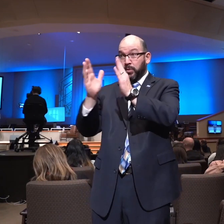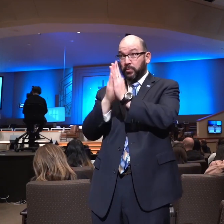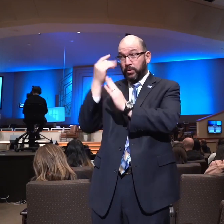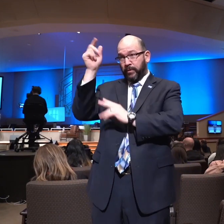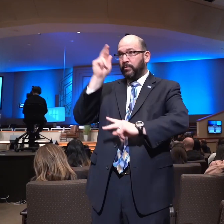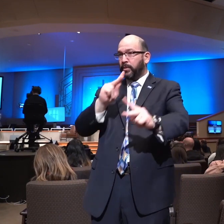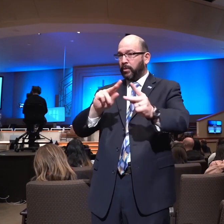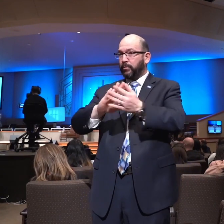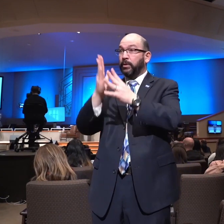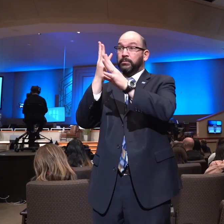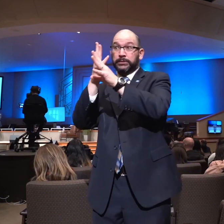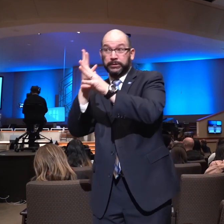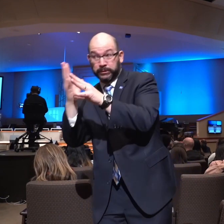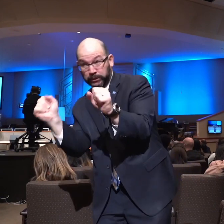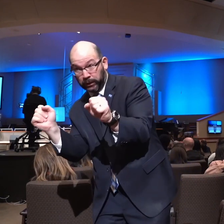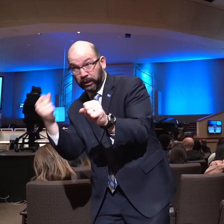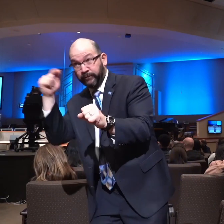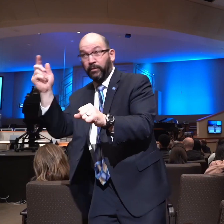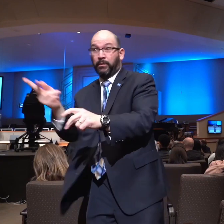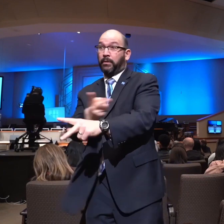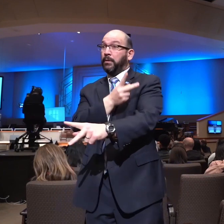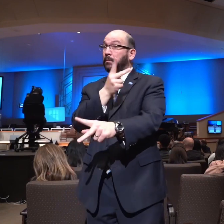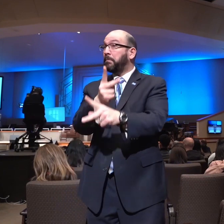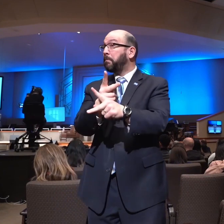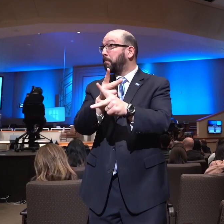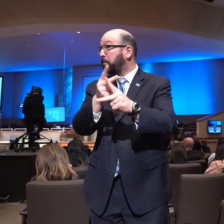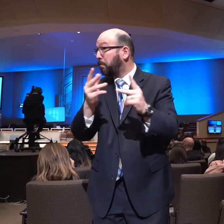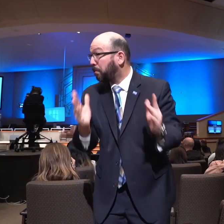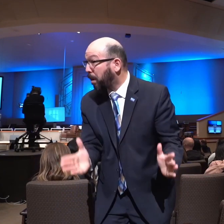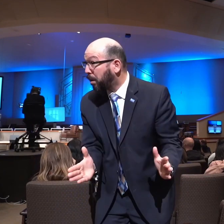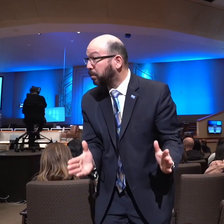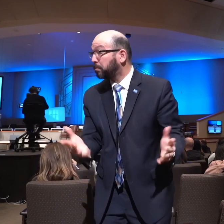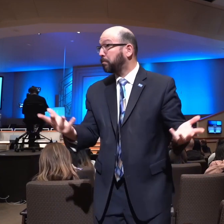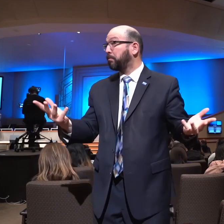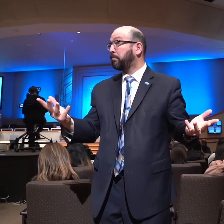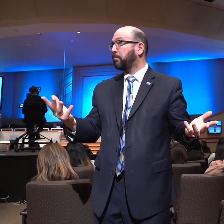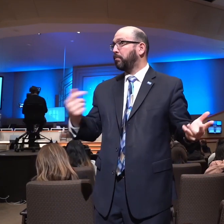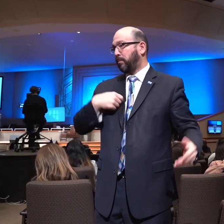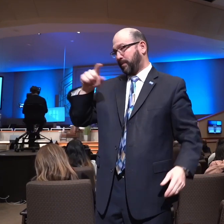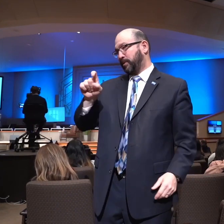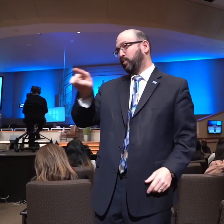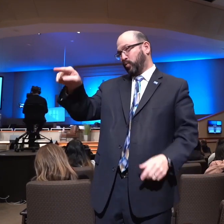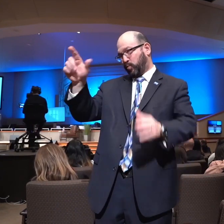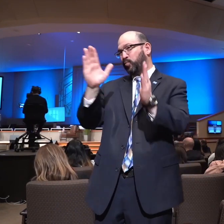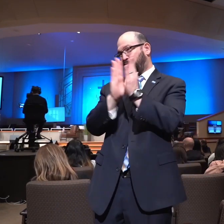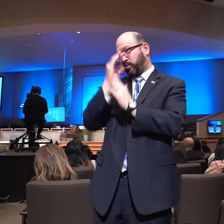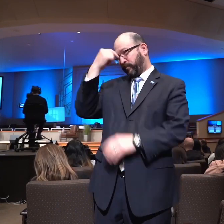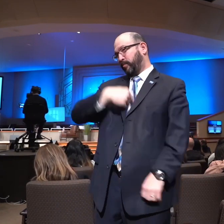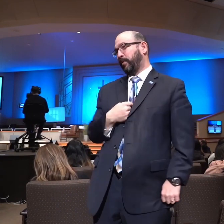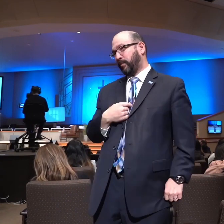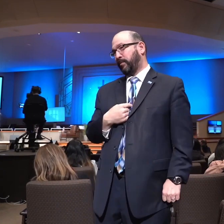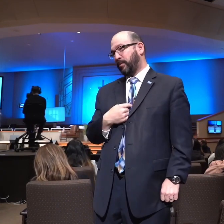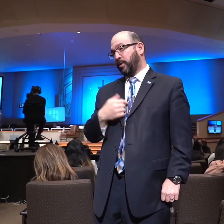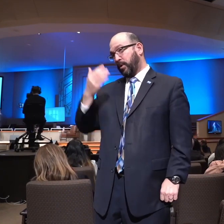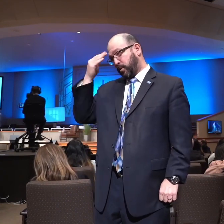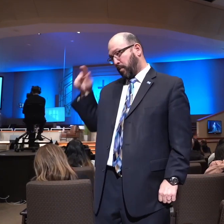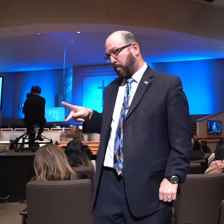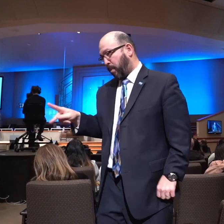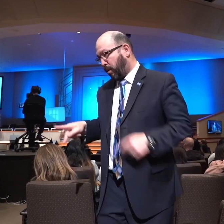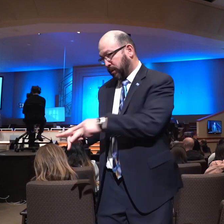saved? Are you praying for your pastor? Did you know that I need your prayer? Did you know that Paul said, Brethren, pray for us?